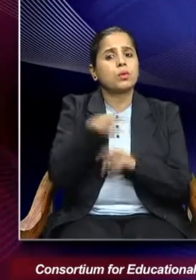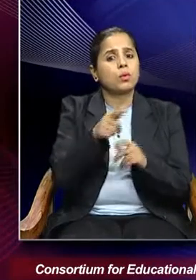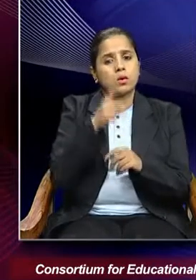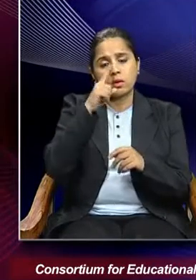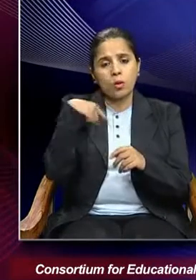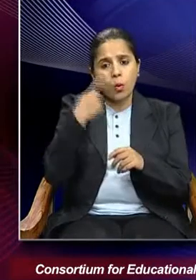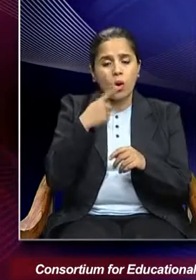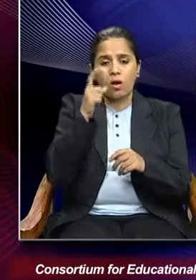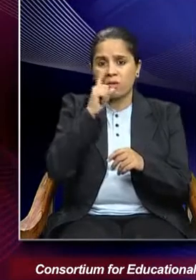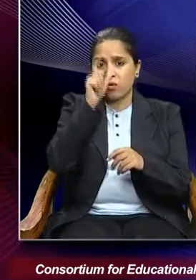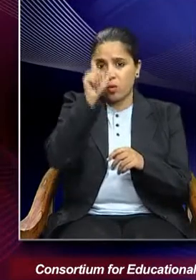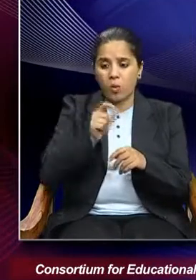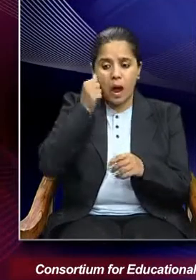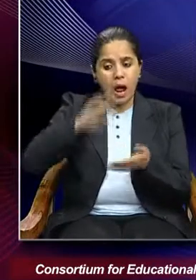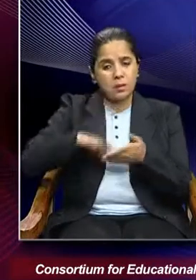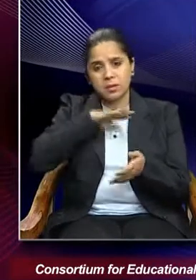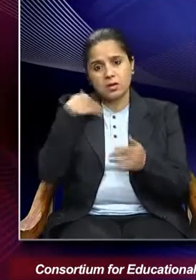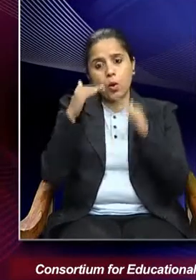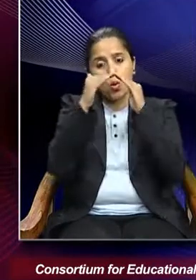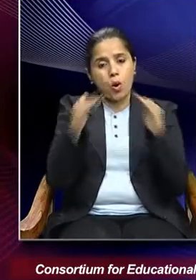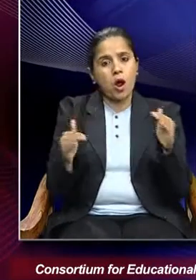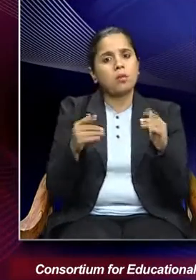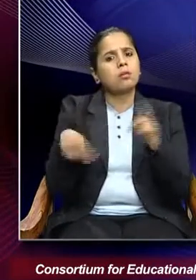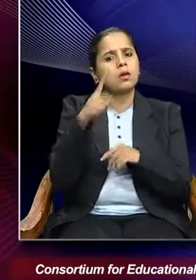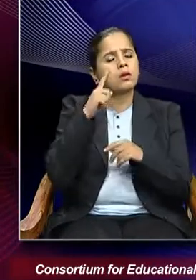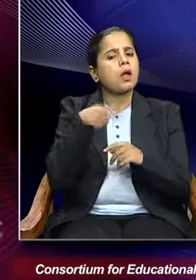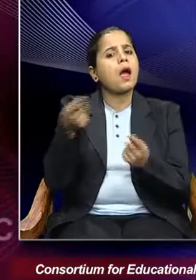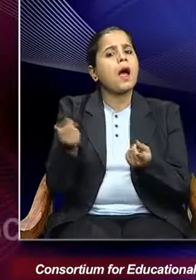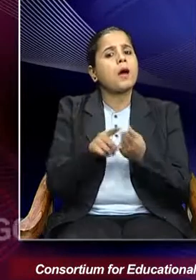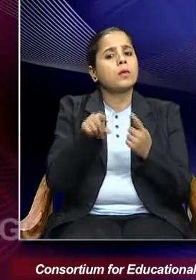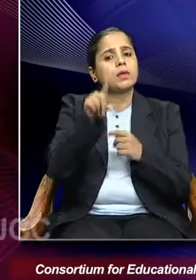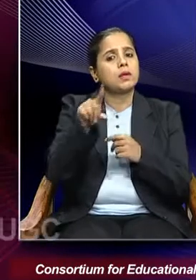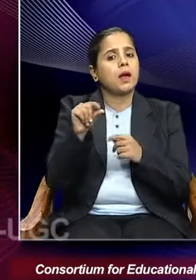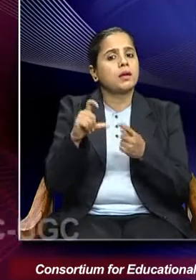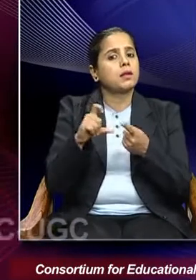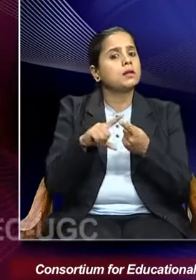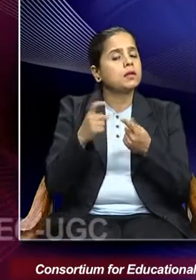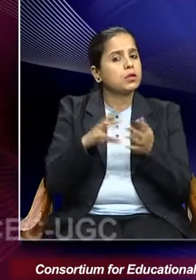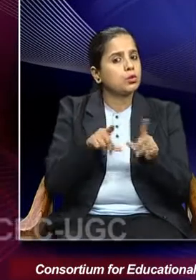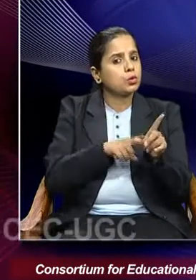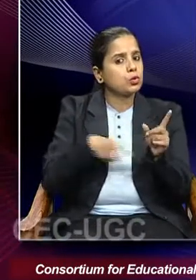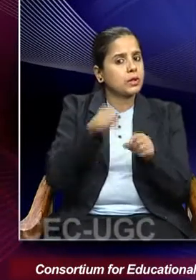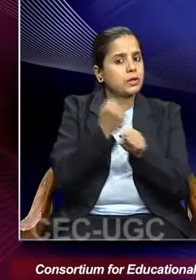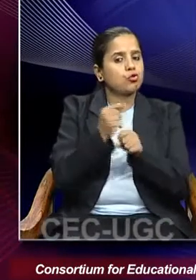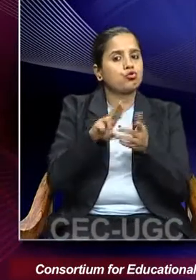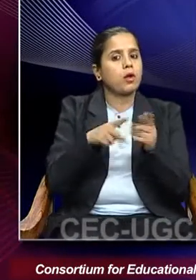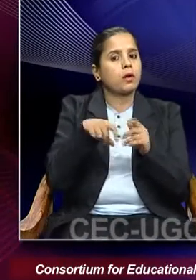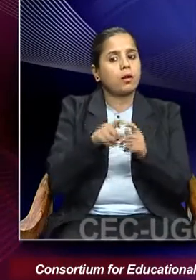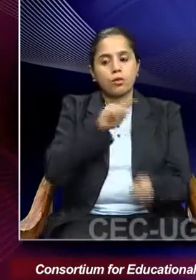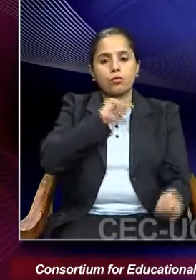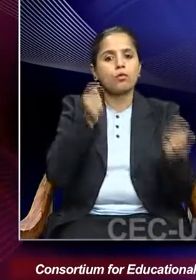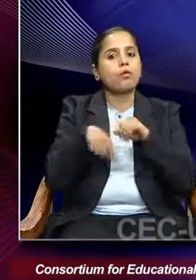homes. Widow homes were an outcome of 19th century gender reform efforts.